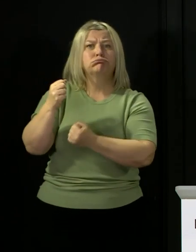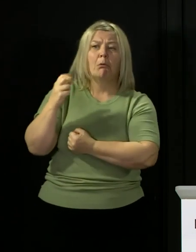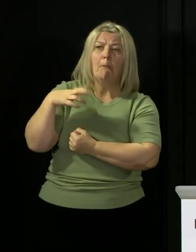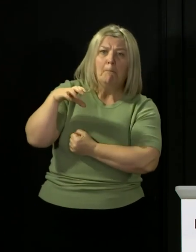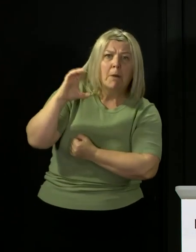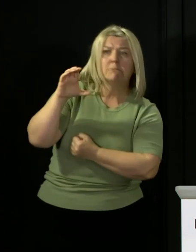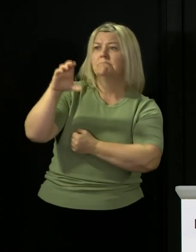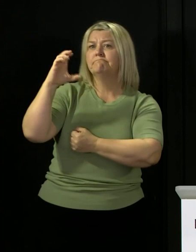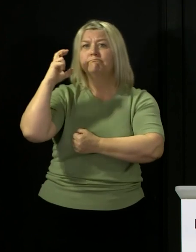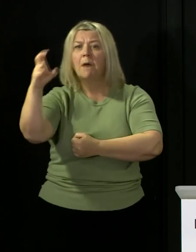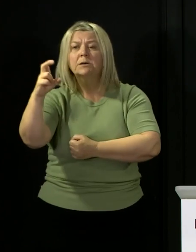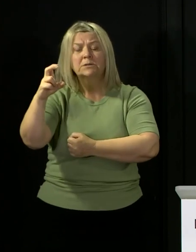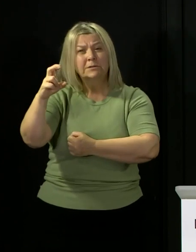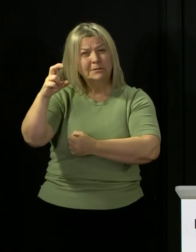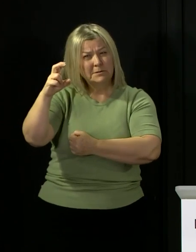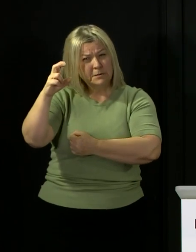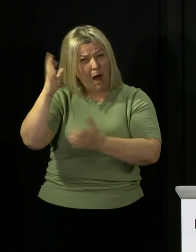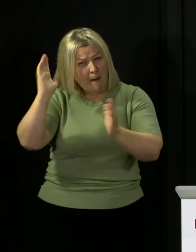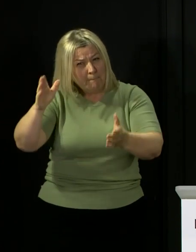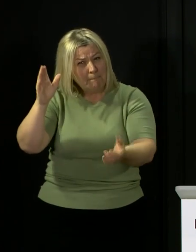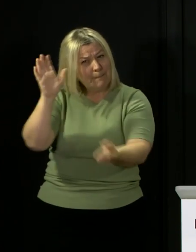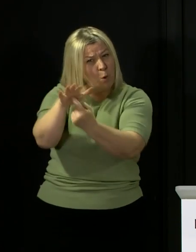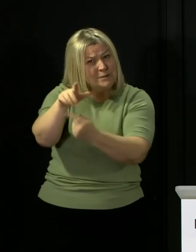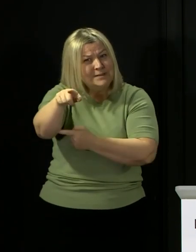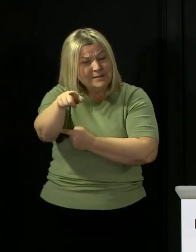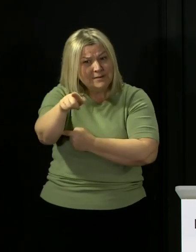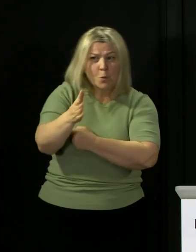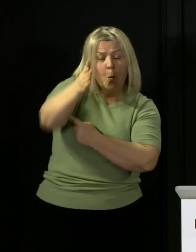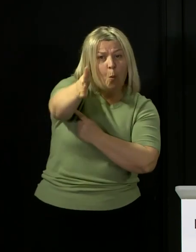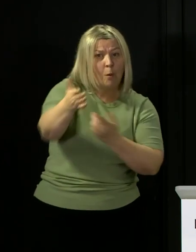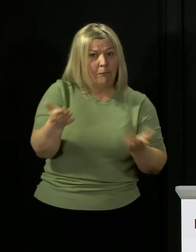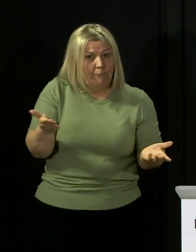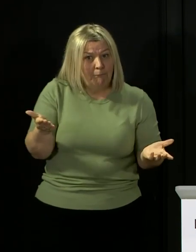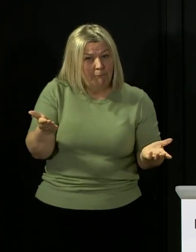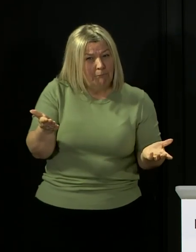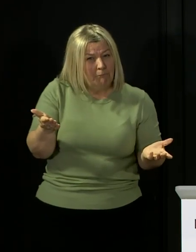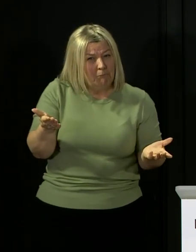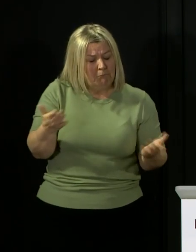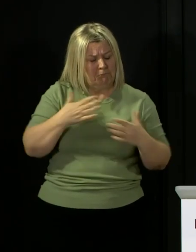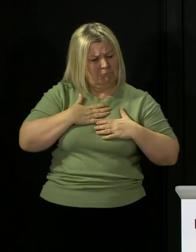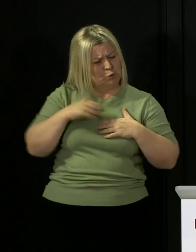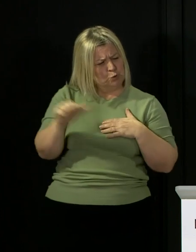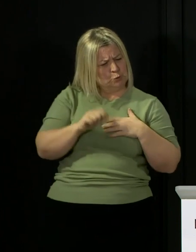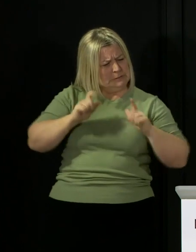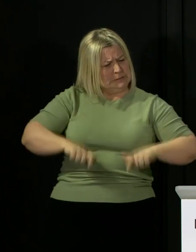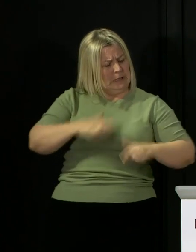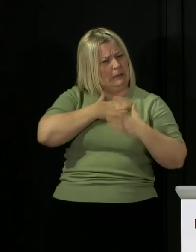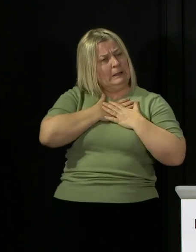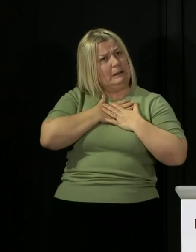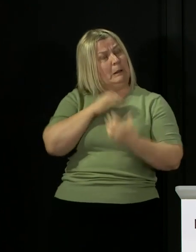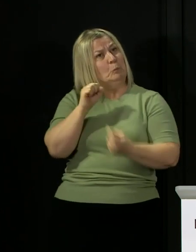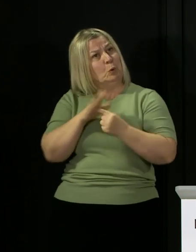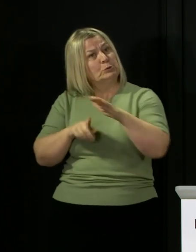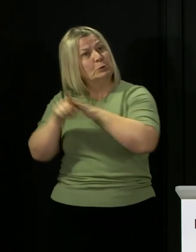more active than you might have been at the start of lockdown, and to ask yourself why that is the case. Was your journey really essential?